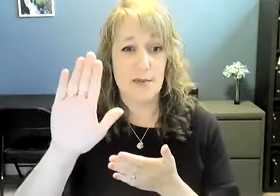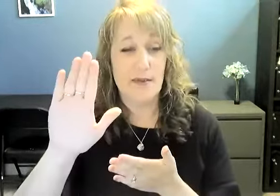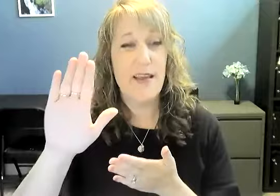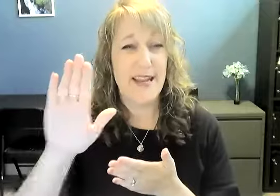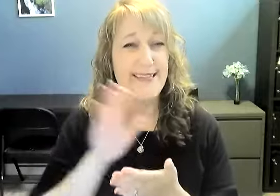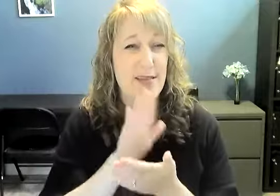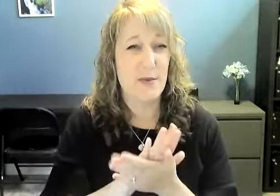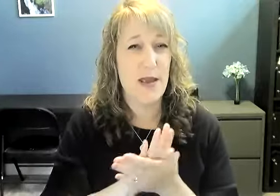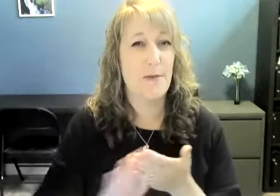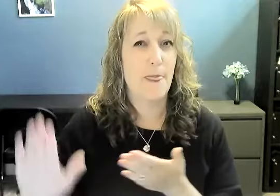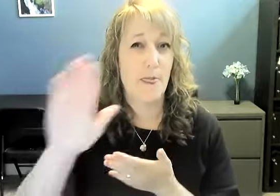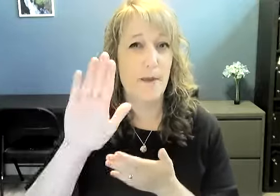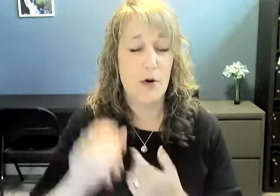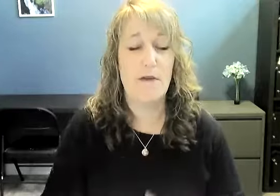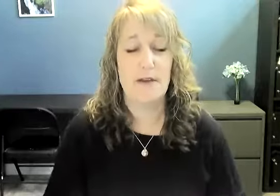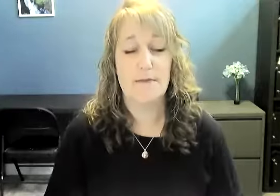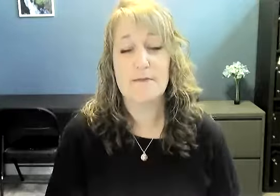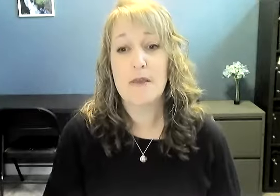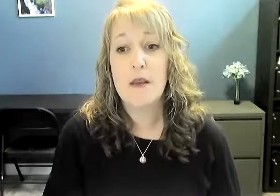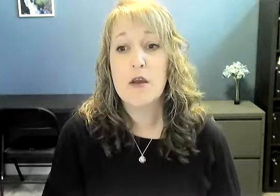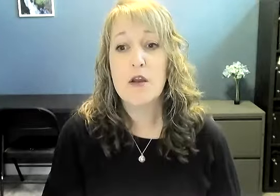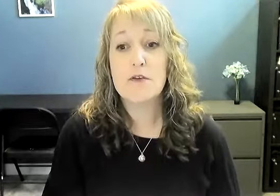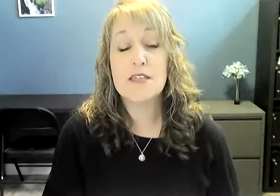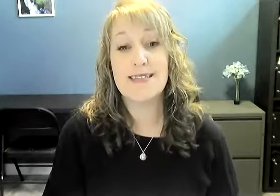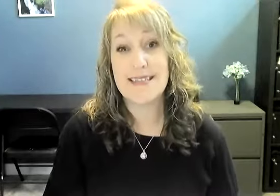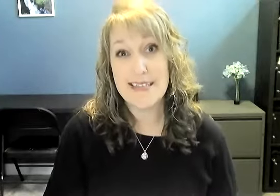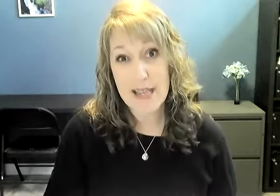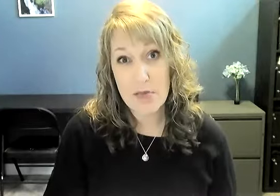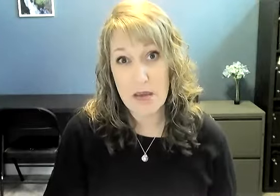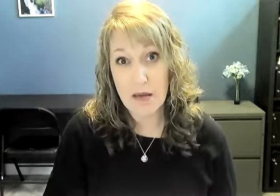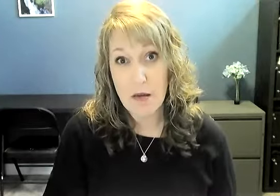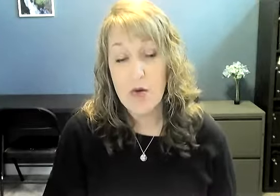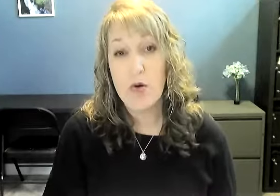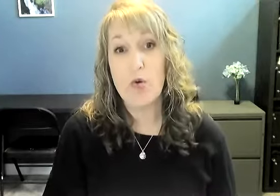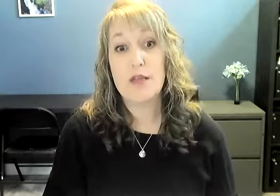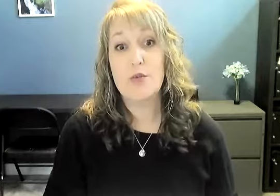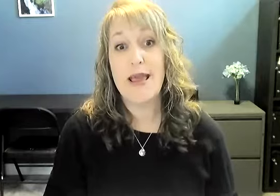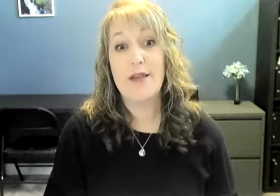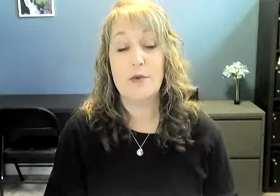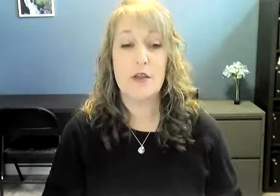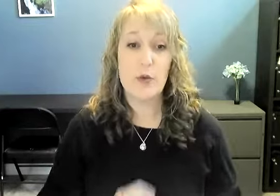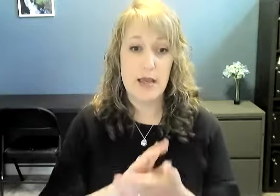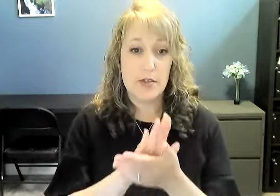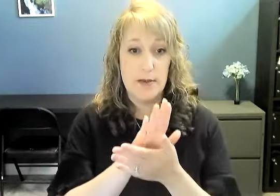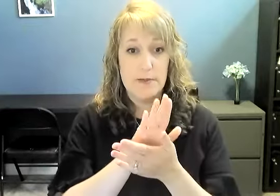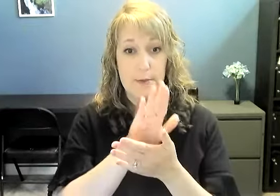way. And I see this way more often. University is the same thing, only you end with a U handshake. So.